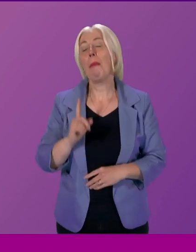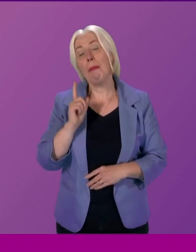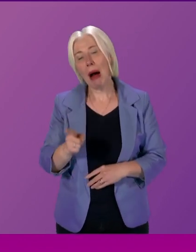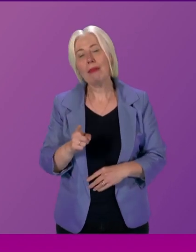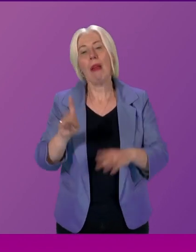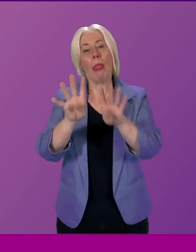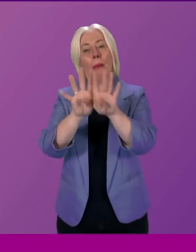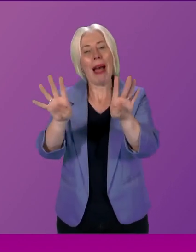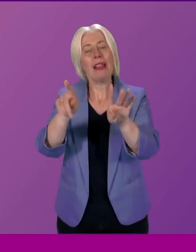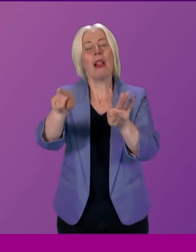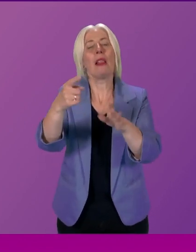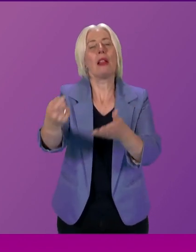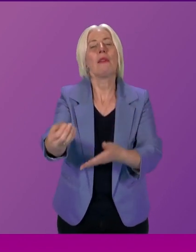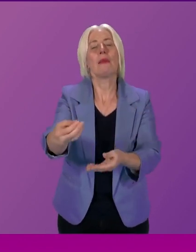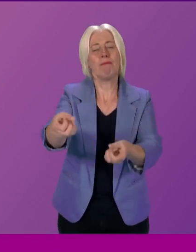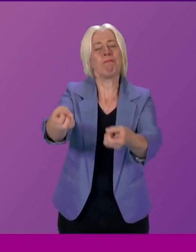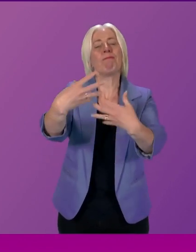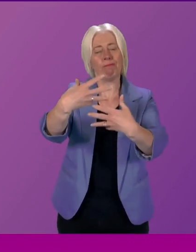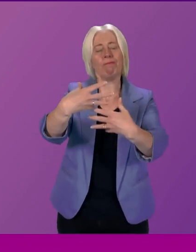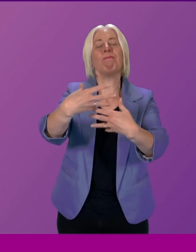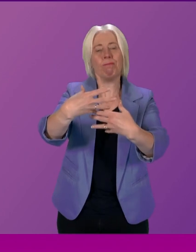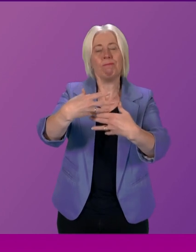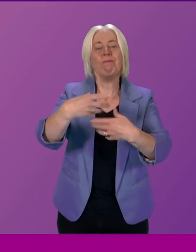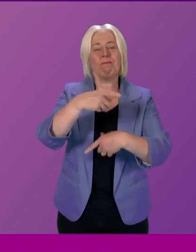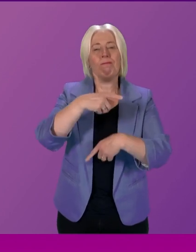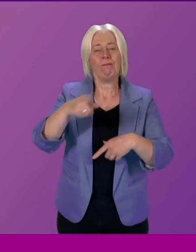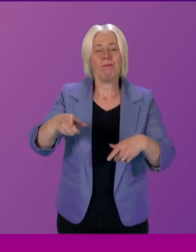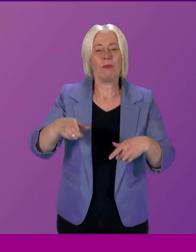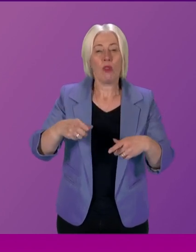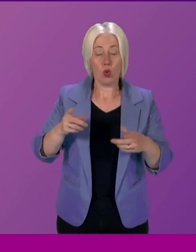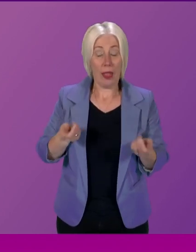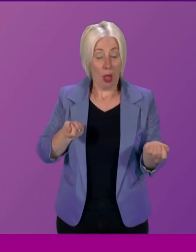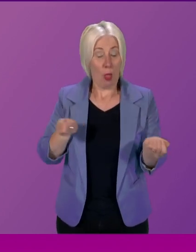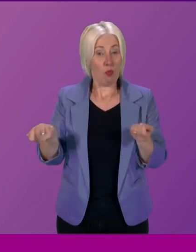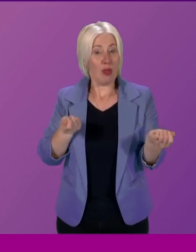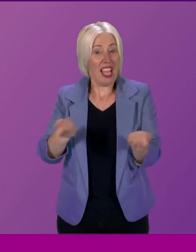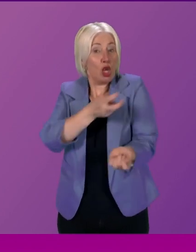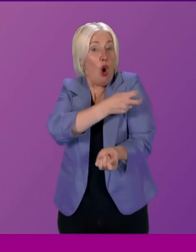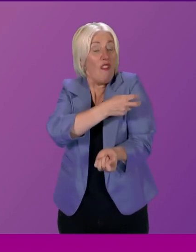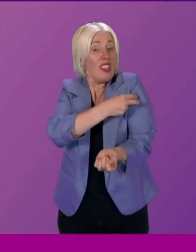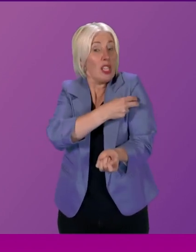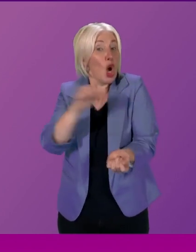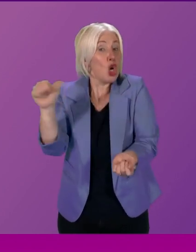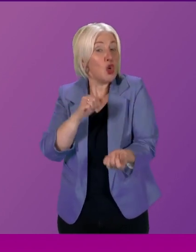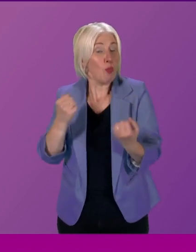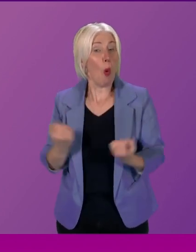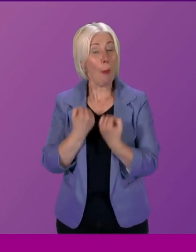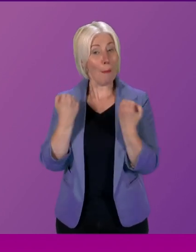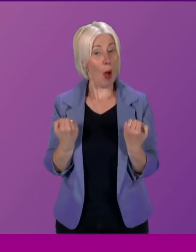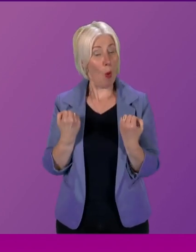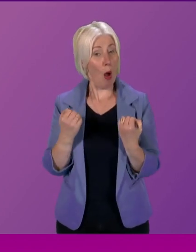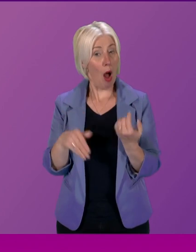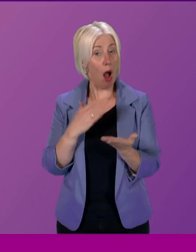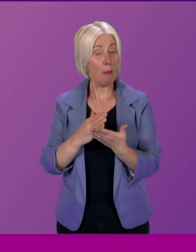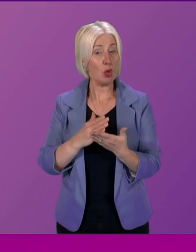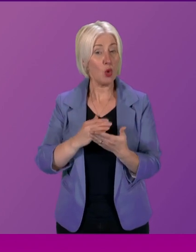the panel has suggested on this, giving the Parliament's presiding officer more power to make sure that Scottish government